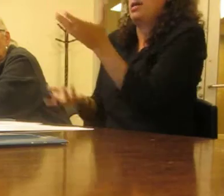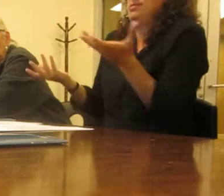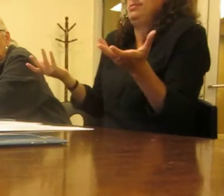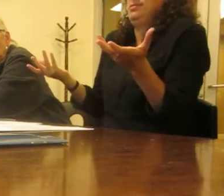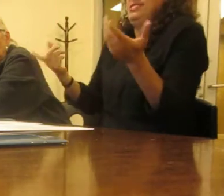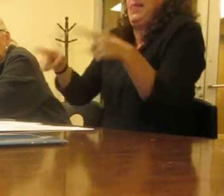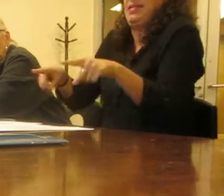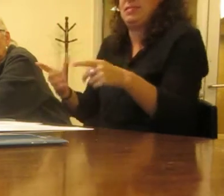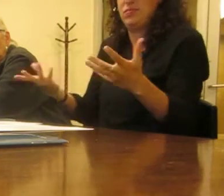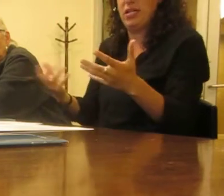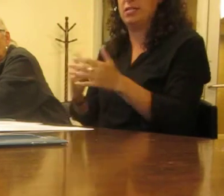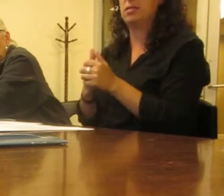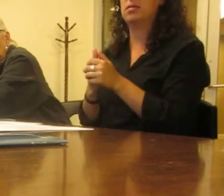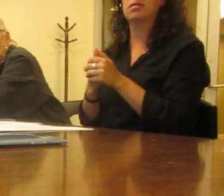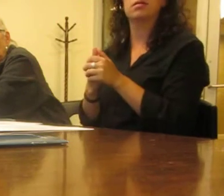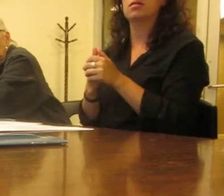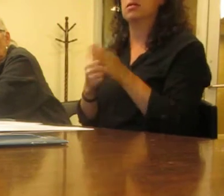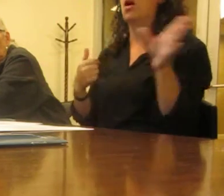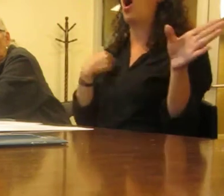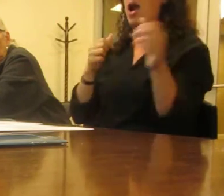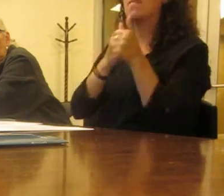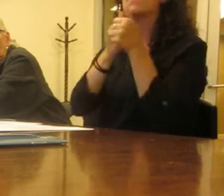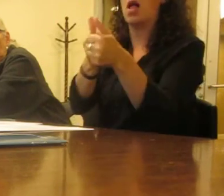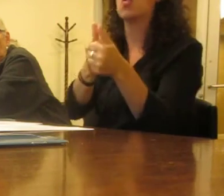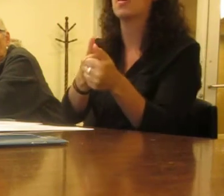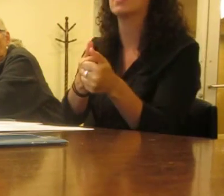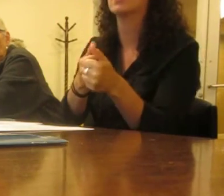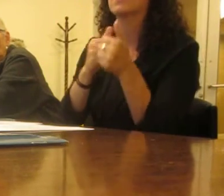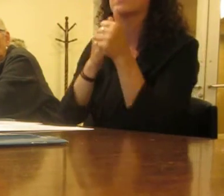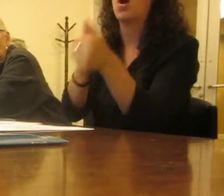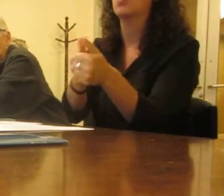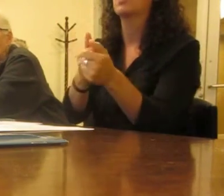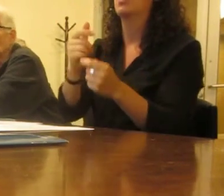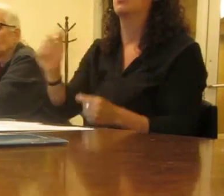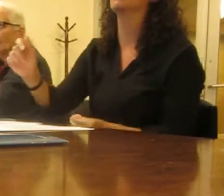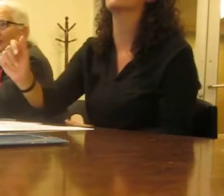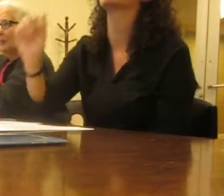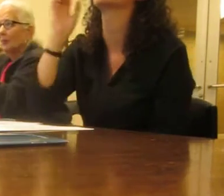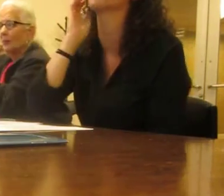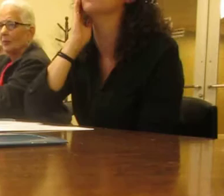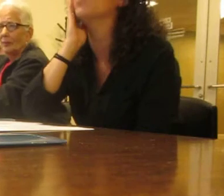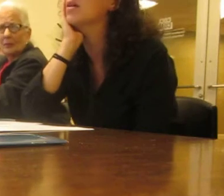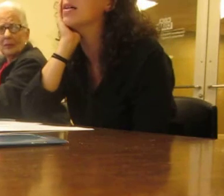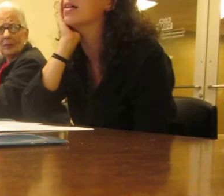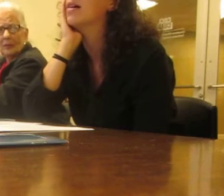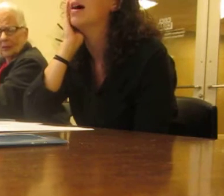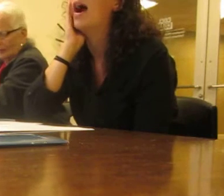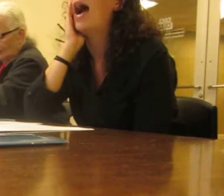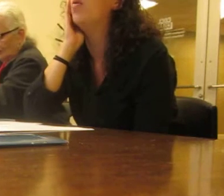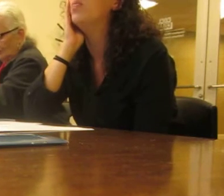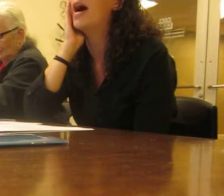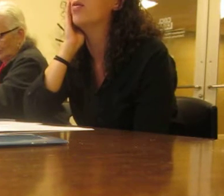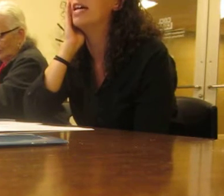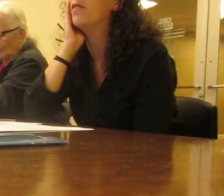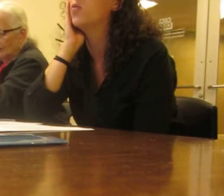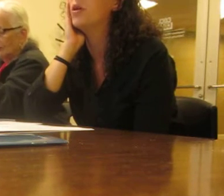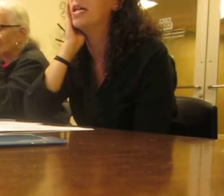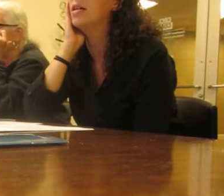Okay so I don't I'm following what you're saying. think you're right off. How about if we